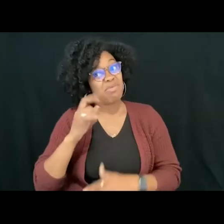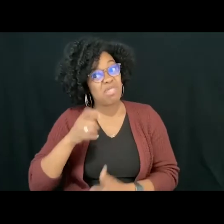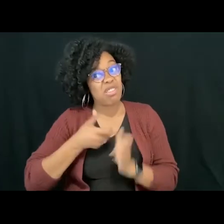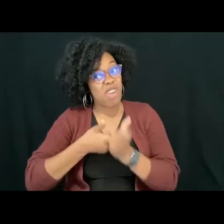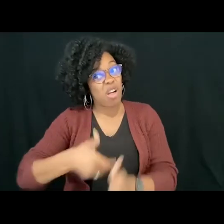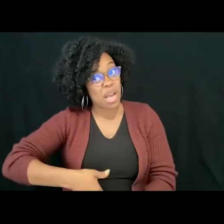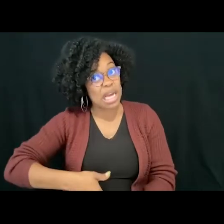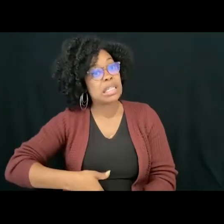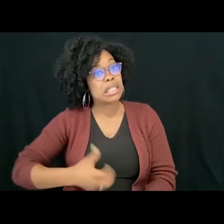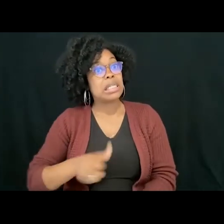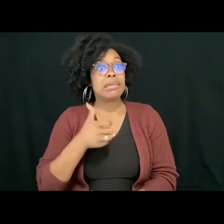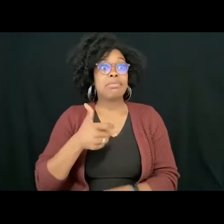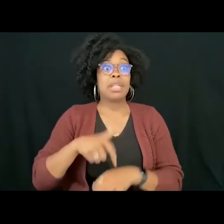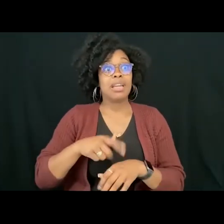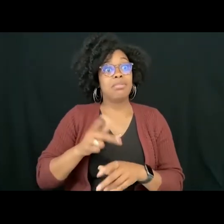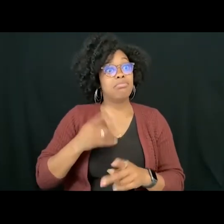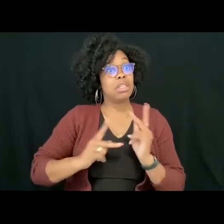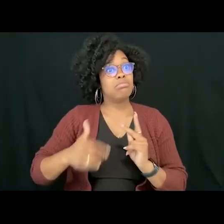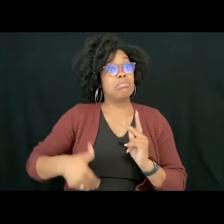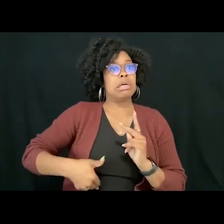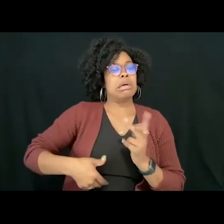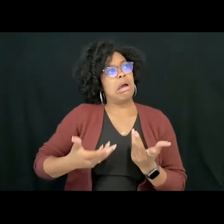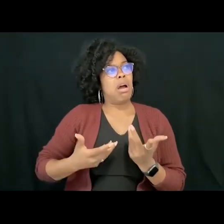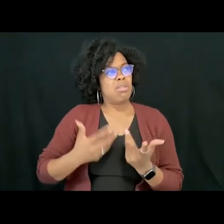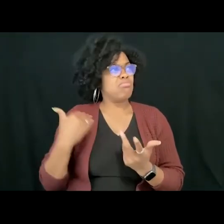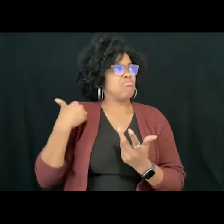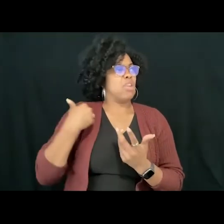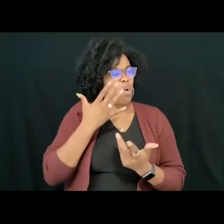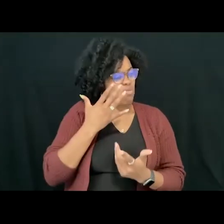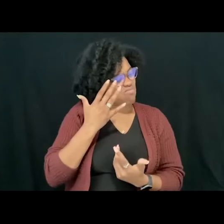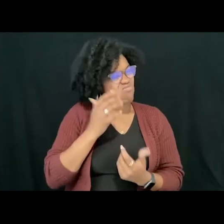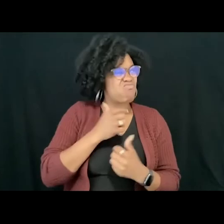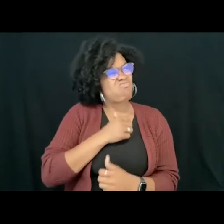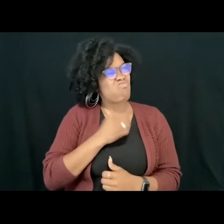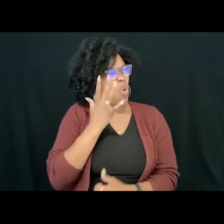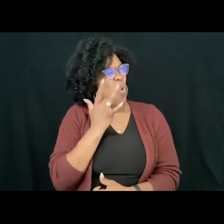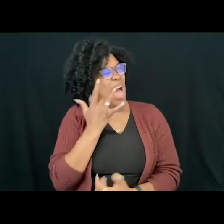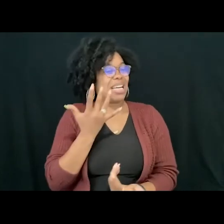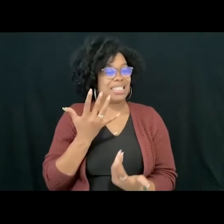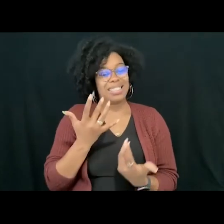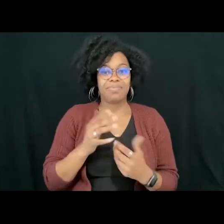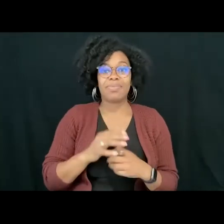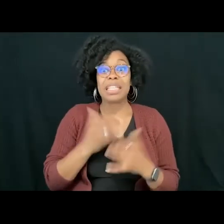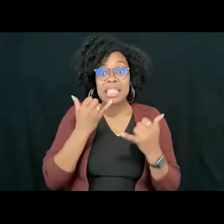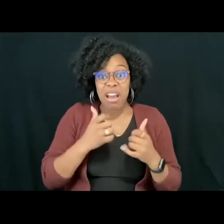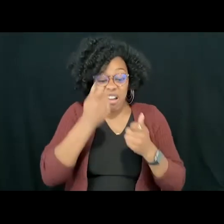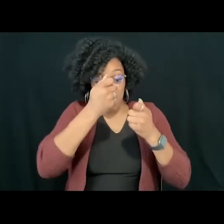then remind me other times when I should be like, hmm, why is your gut telling you that? And I can't thank them all now, but they are all thanked in the